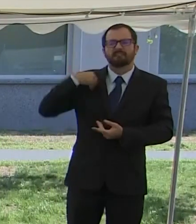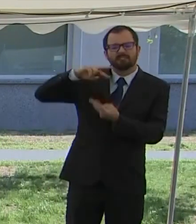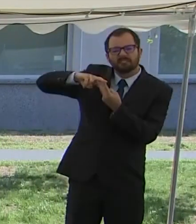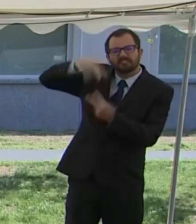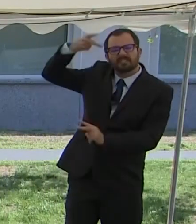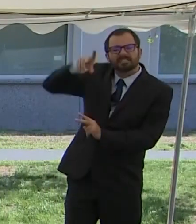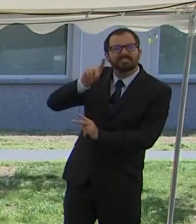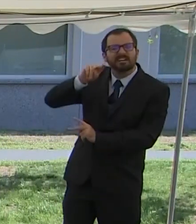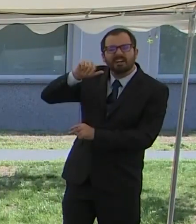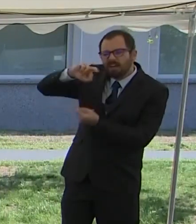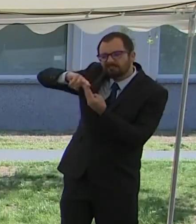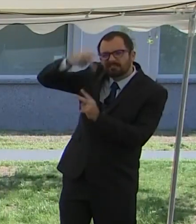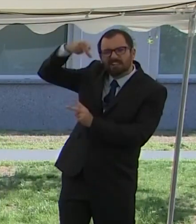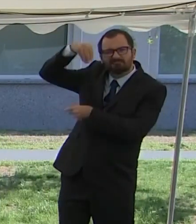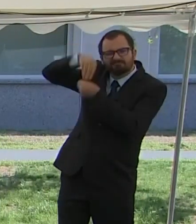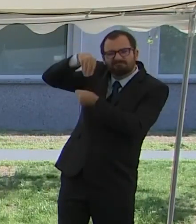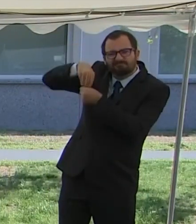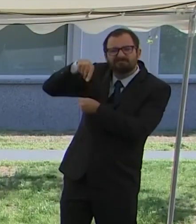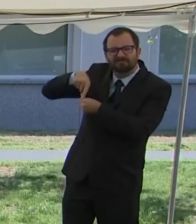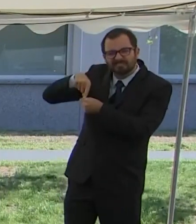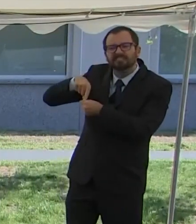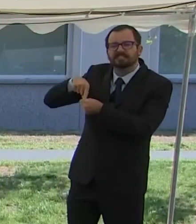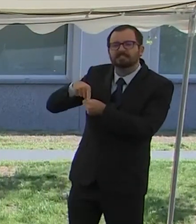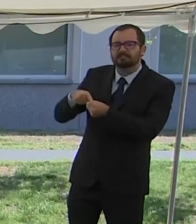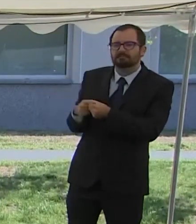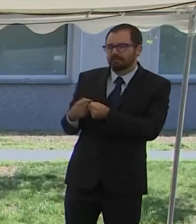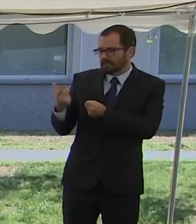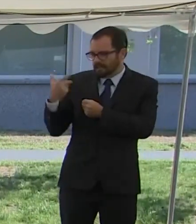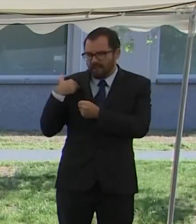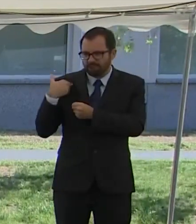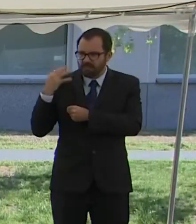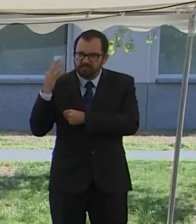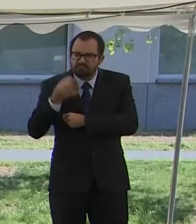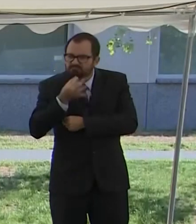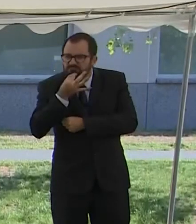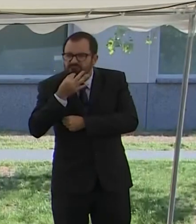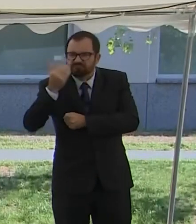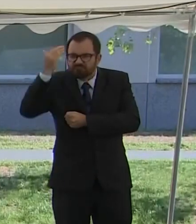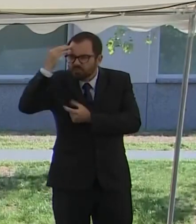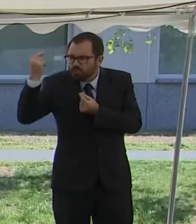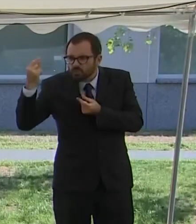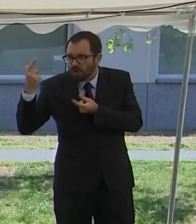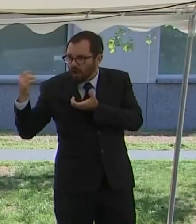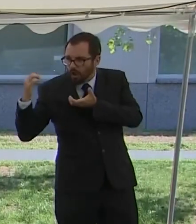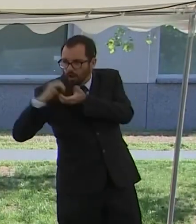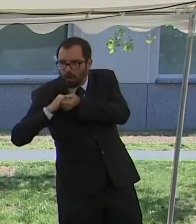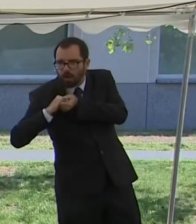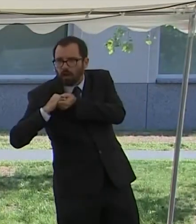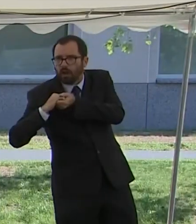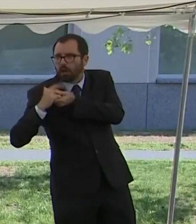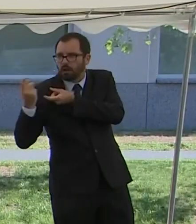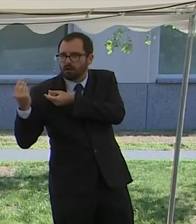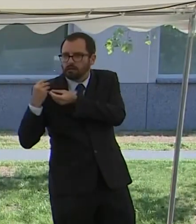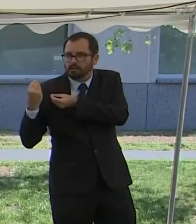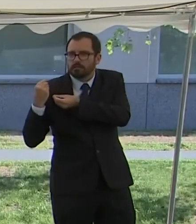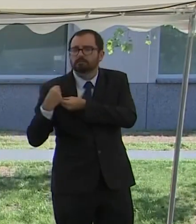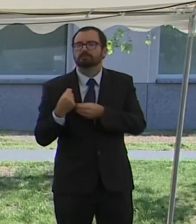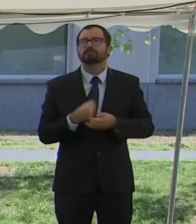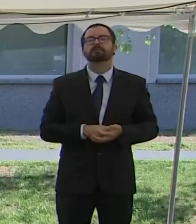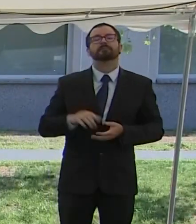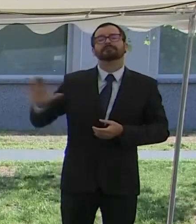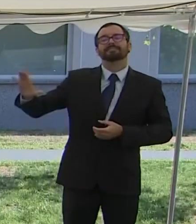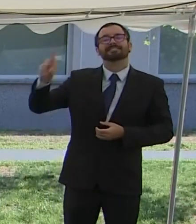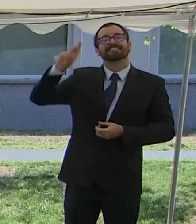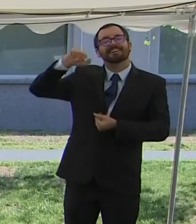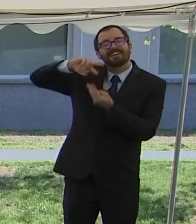global development and manufacturing of vaccines. This mRNA vaccine introduces into the